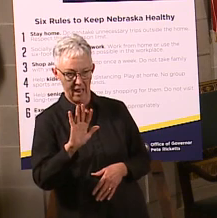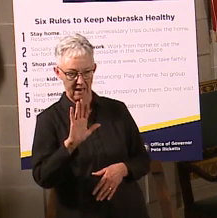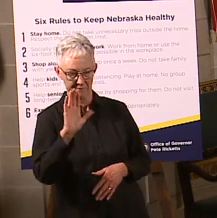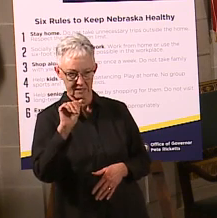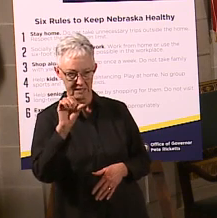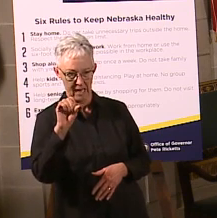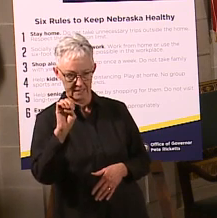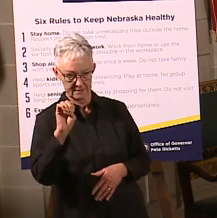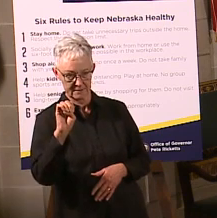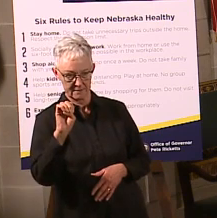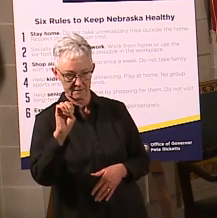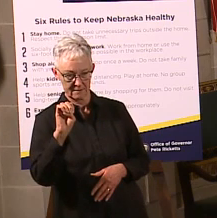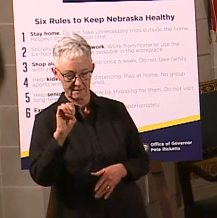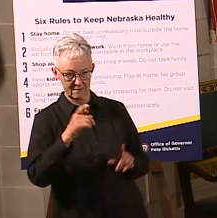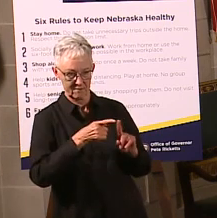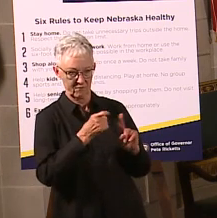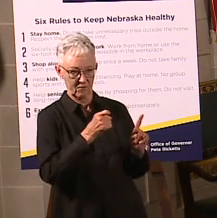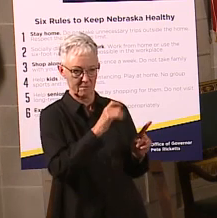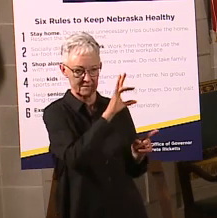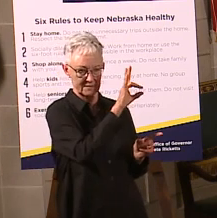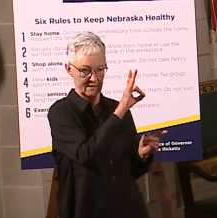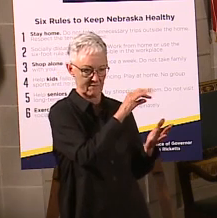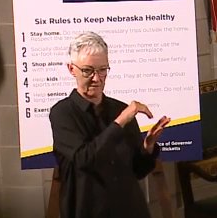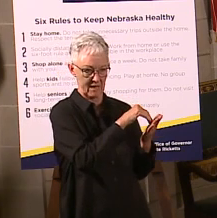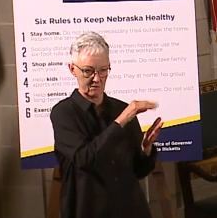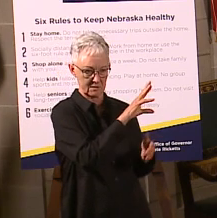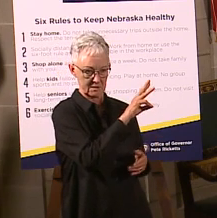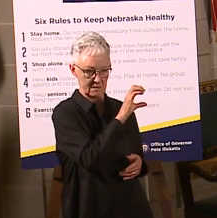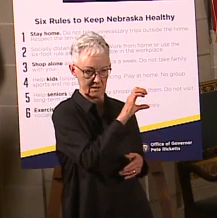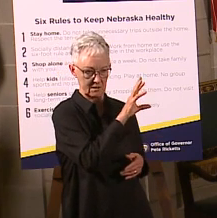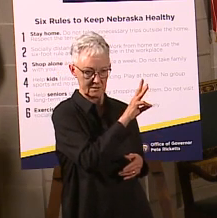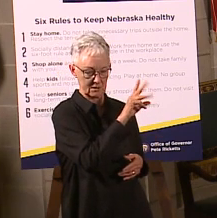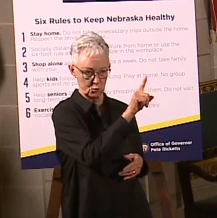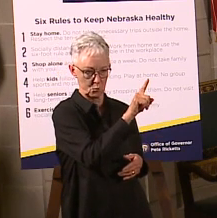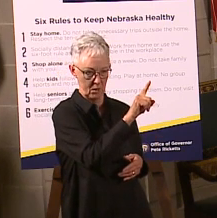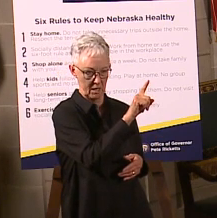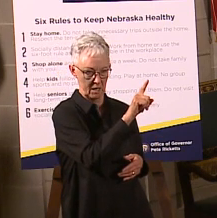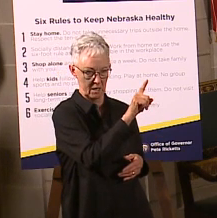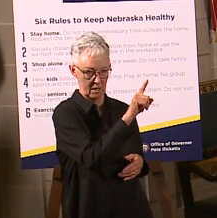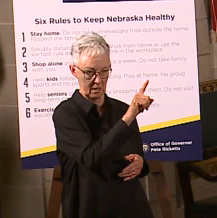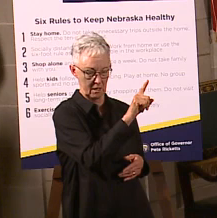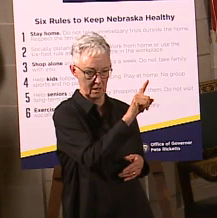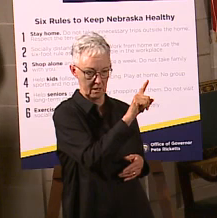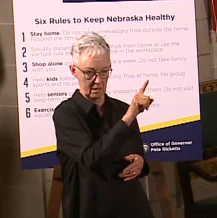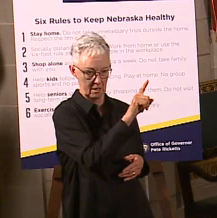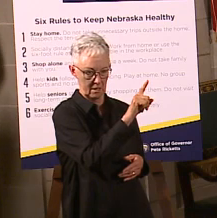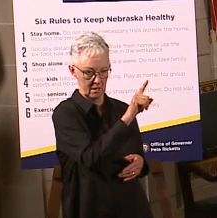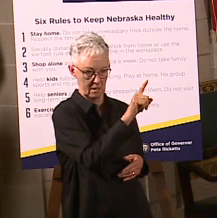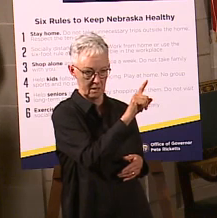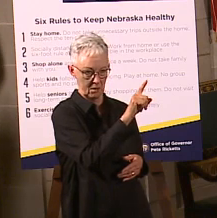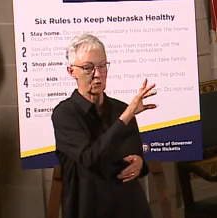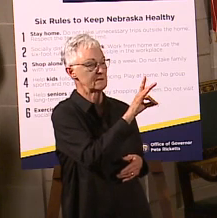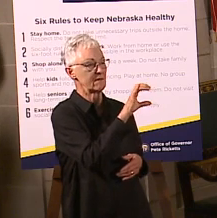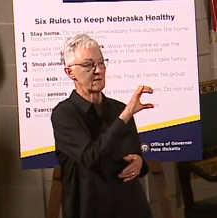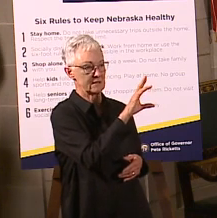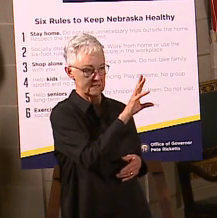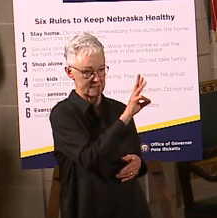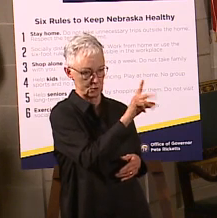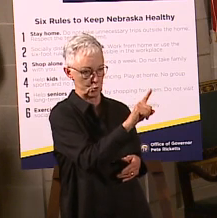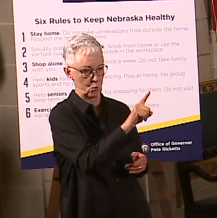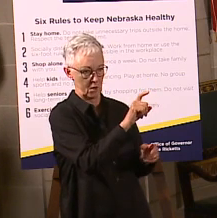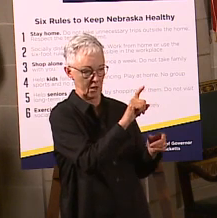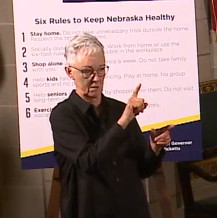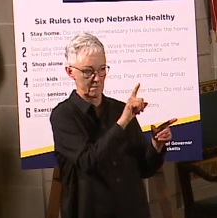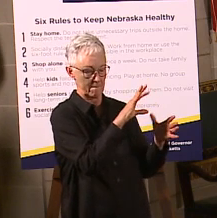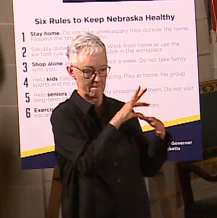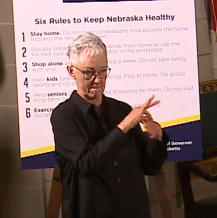6,771 that are meatpacking or food processing workers, should